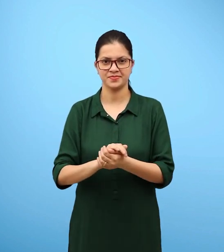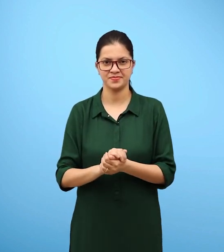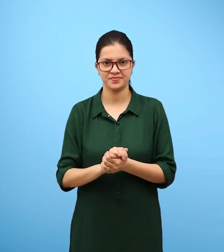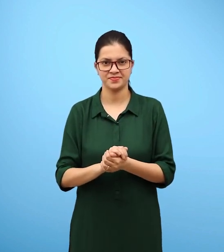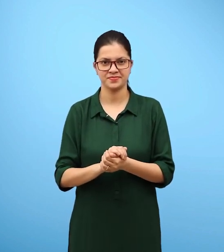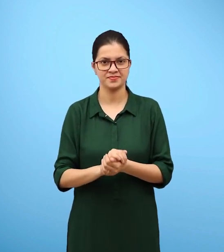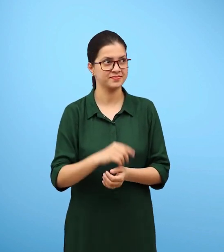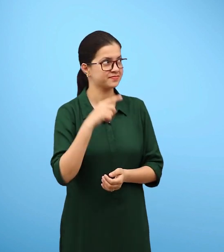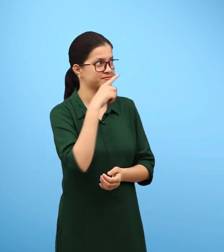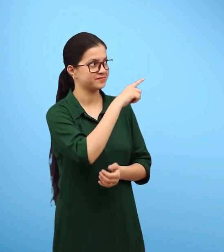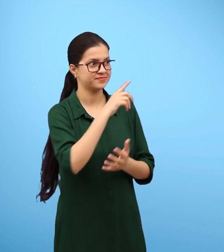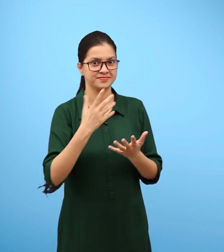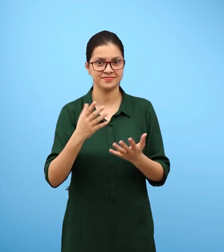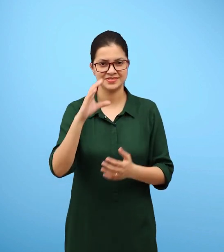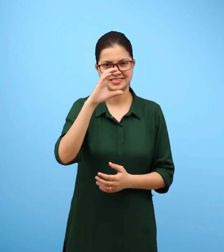Carbon dioxide dioxide